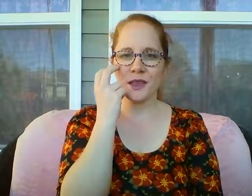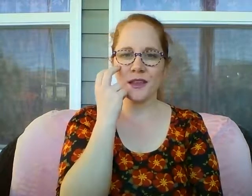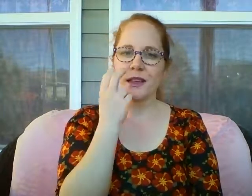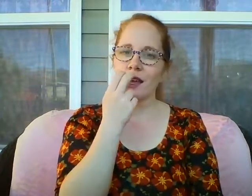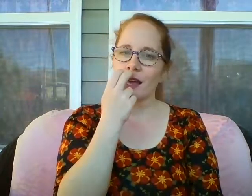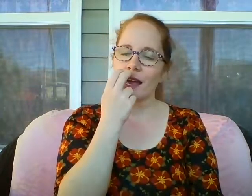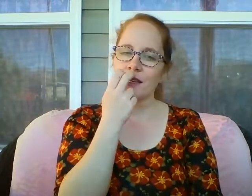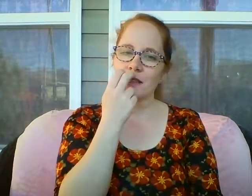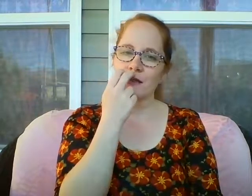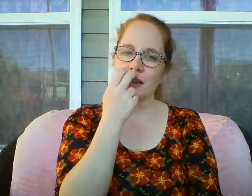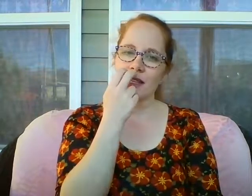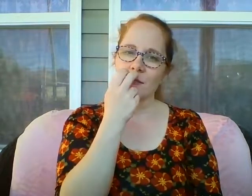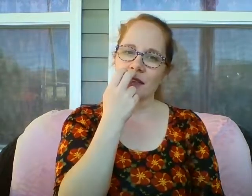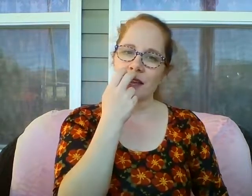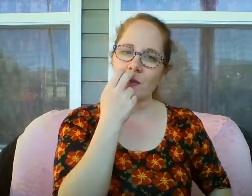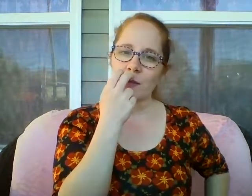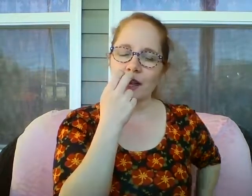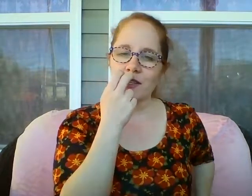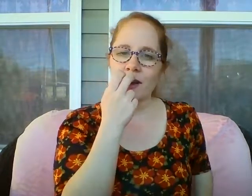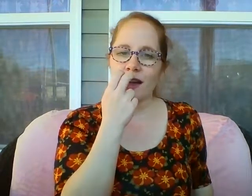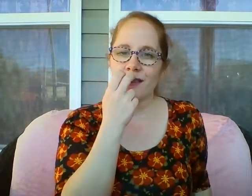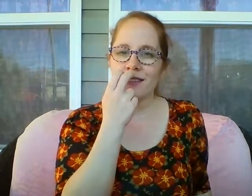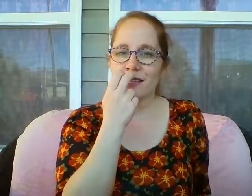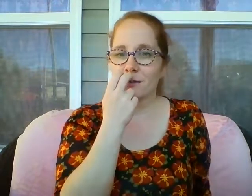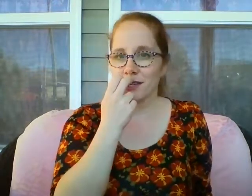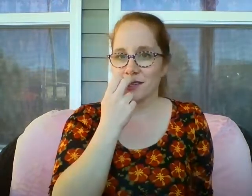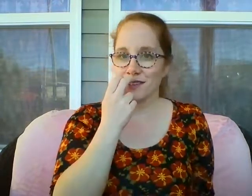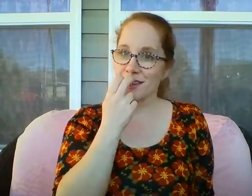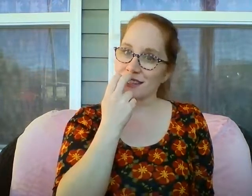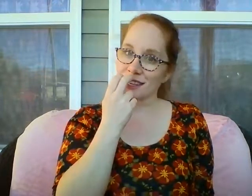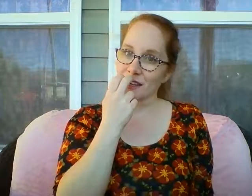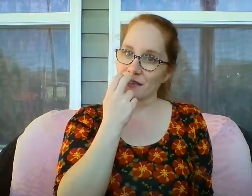I choose God's plan where my trials can be turned into gifts.